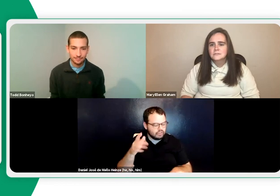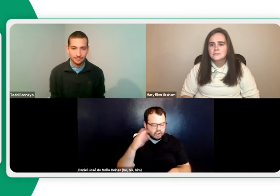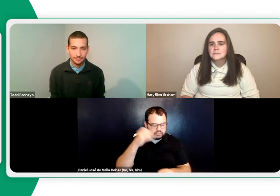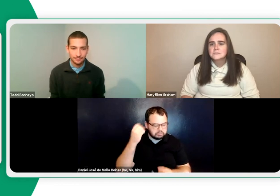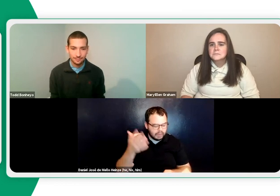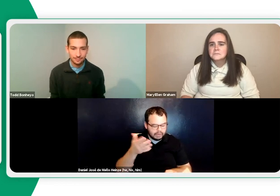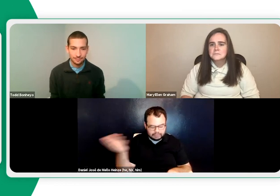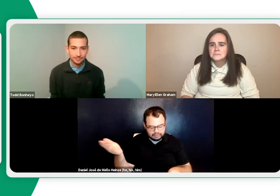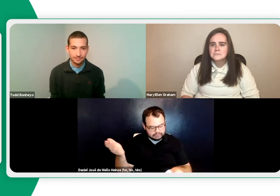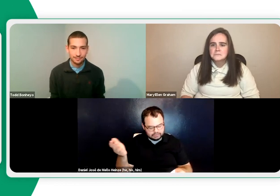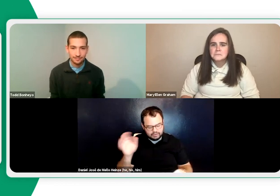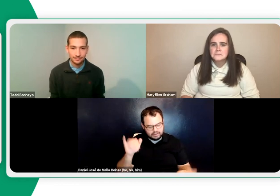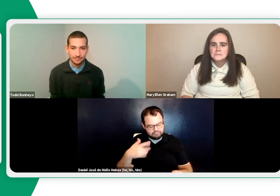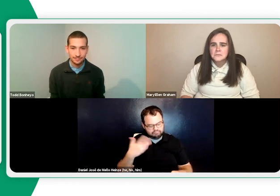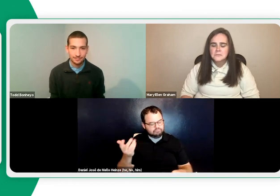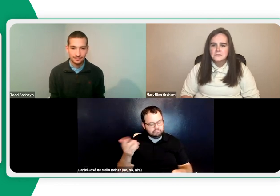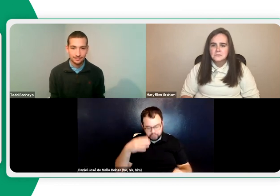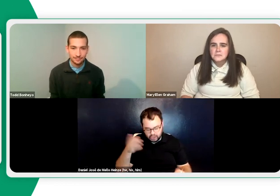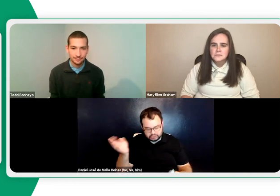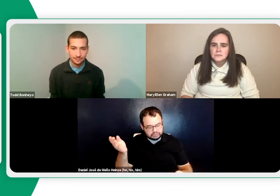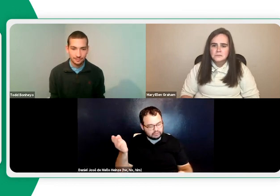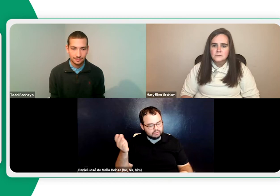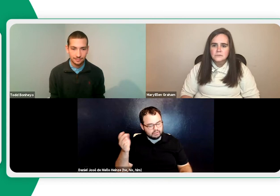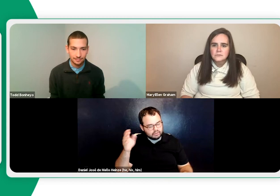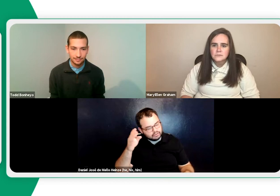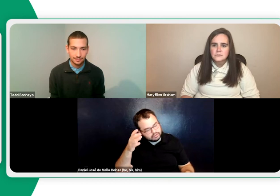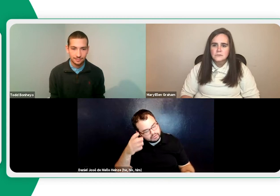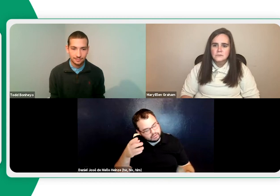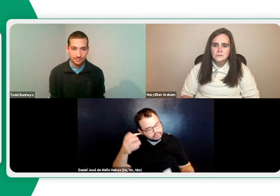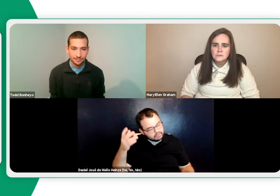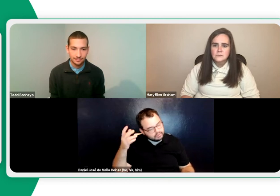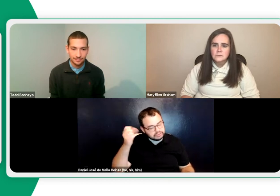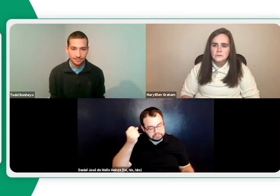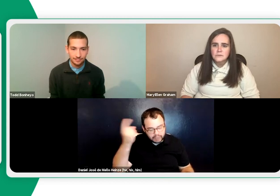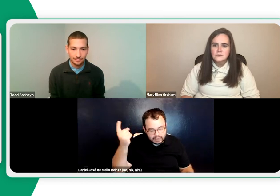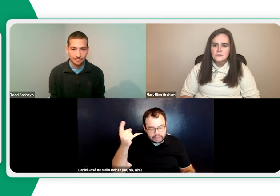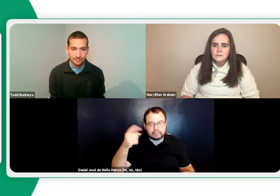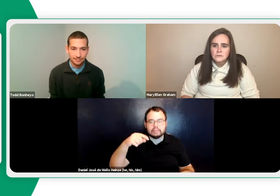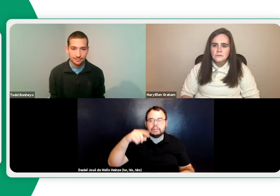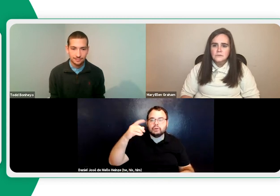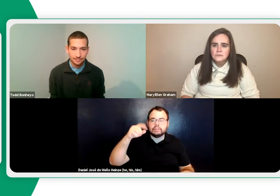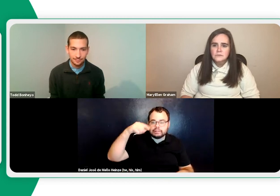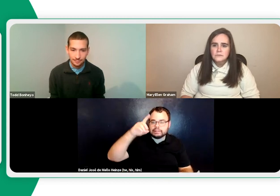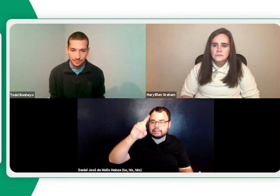college, budgeting, just so many things. Yeah, more budgeting, spending,